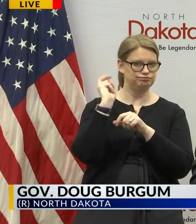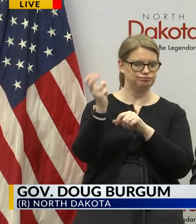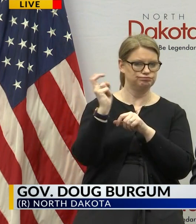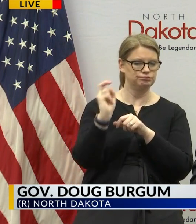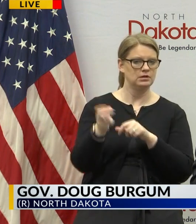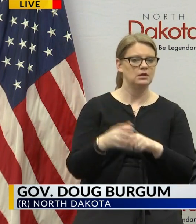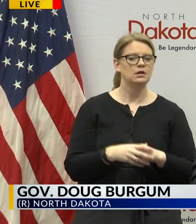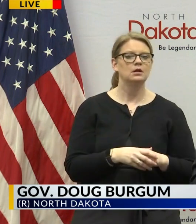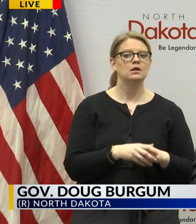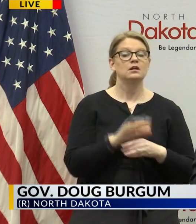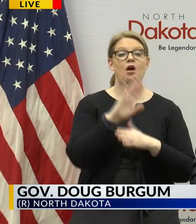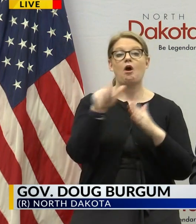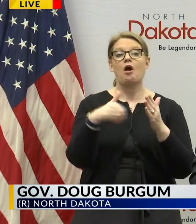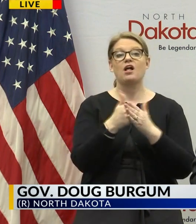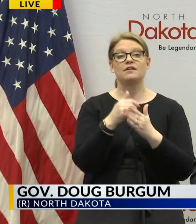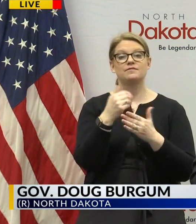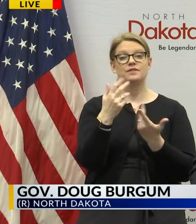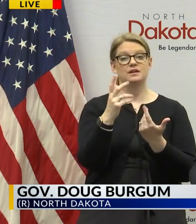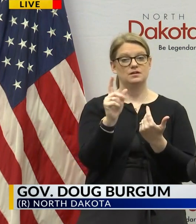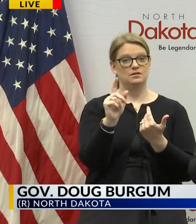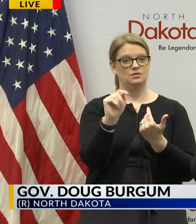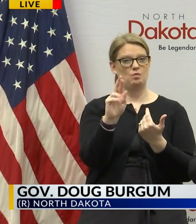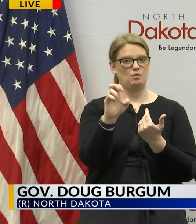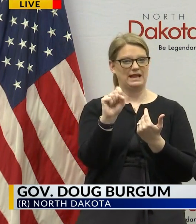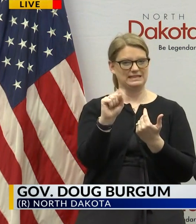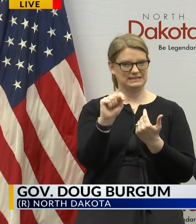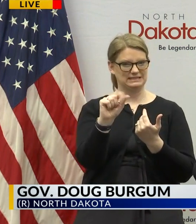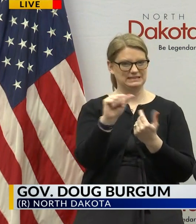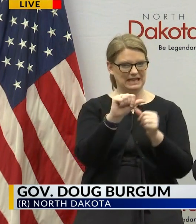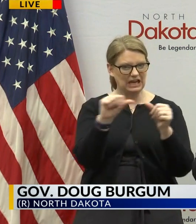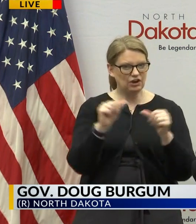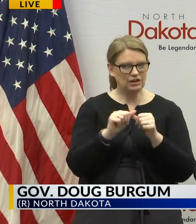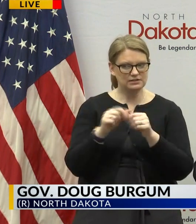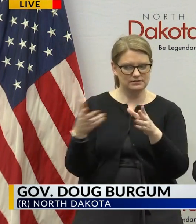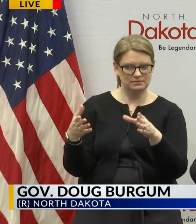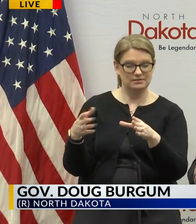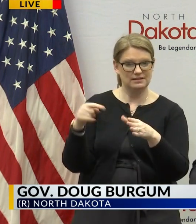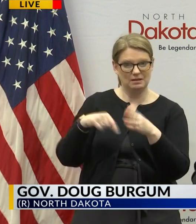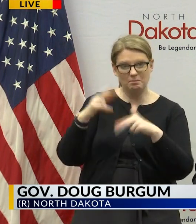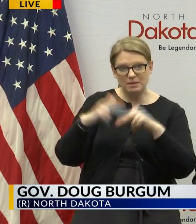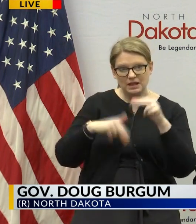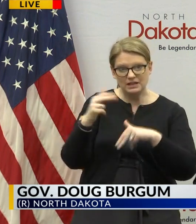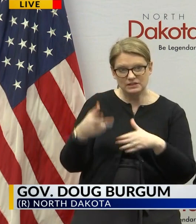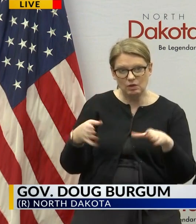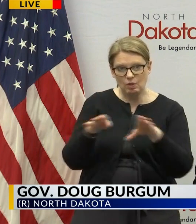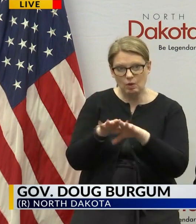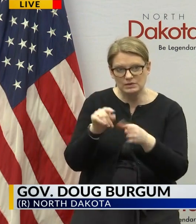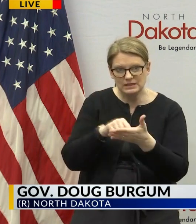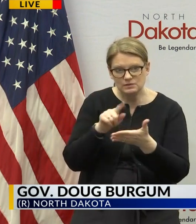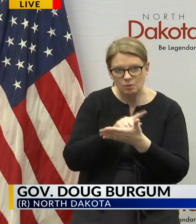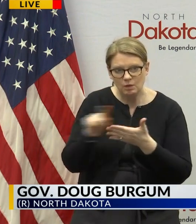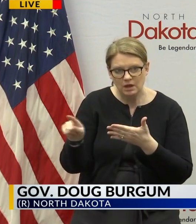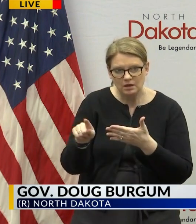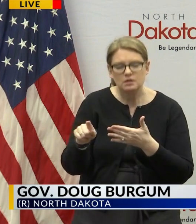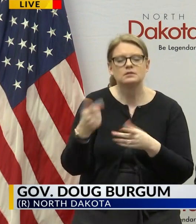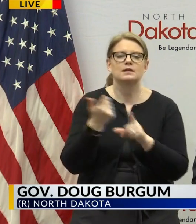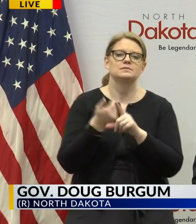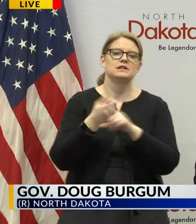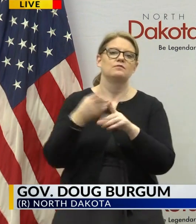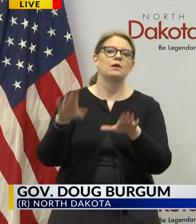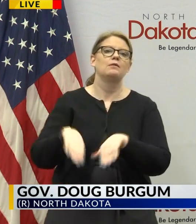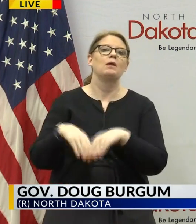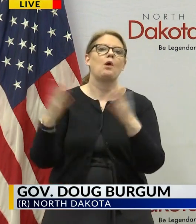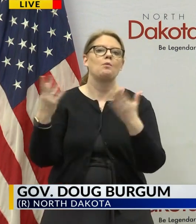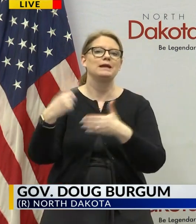and so all of our rest areas while the building still remain closed this week our intention is that they will be reopened